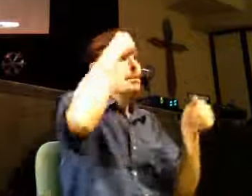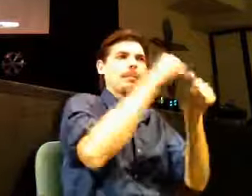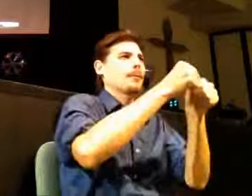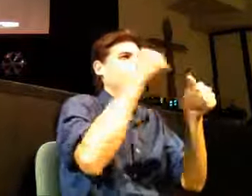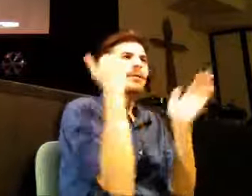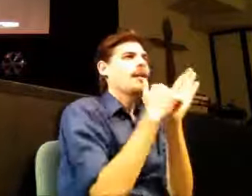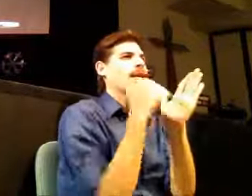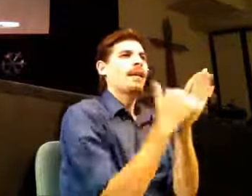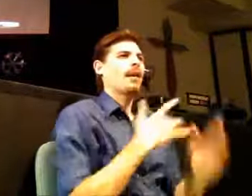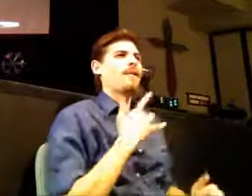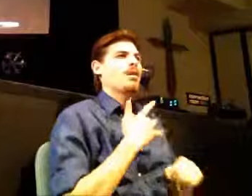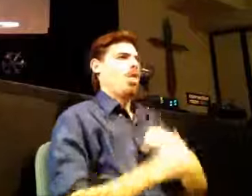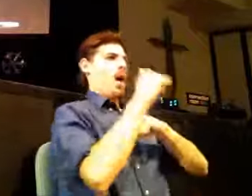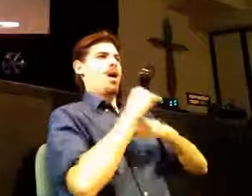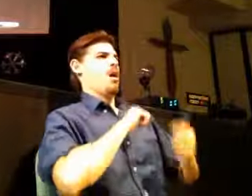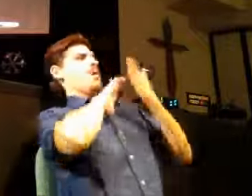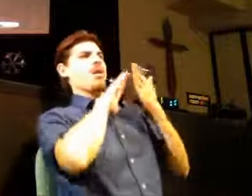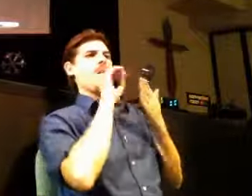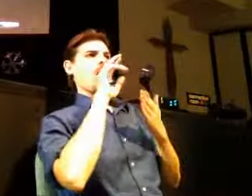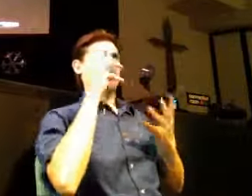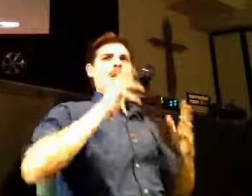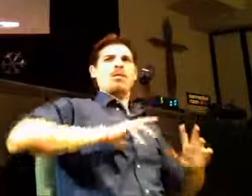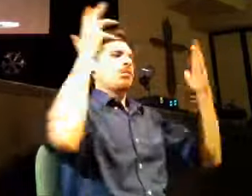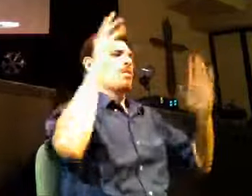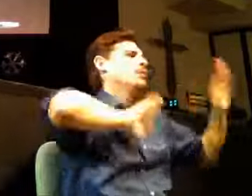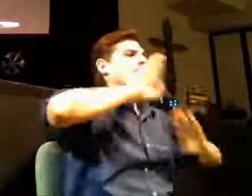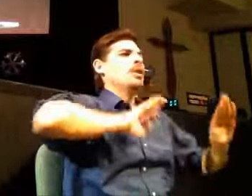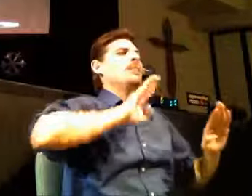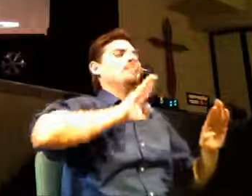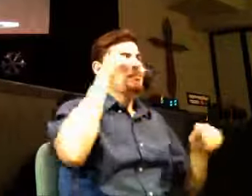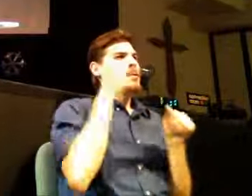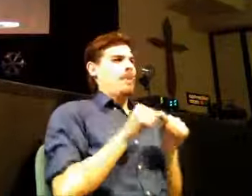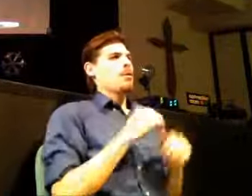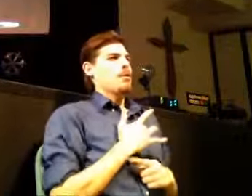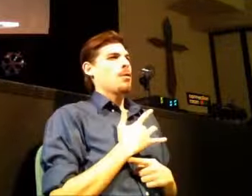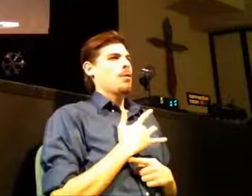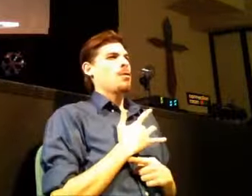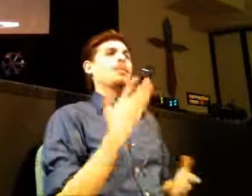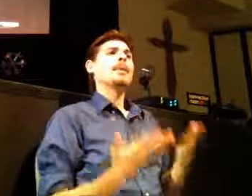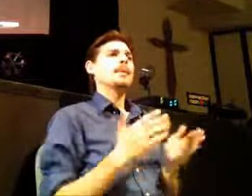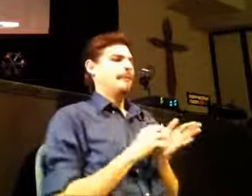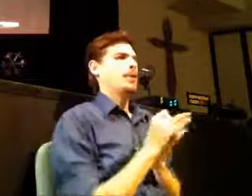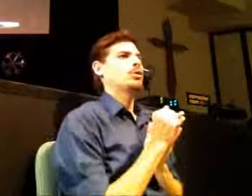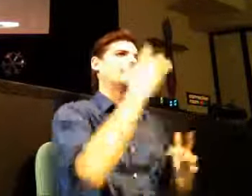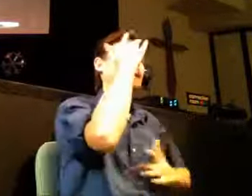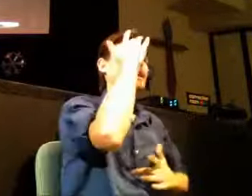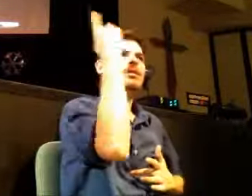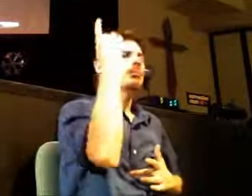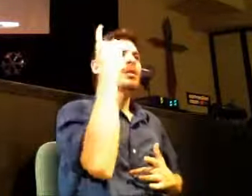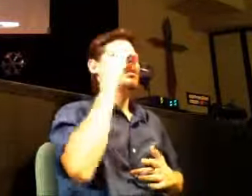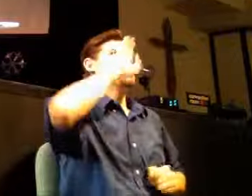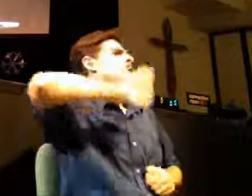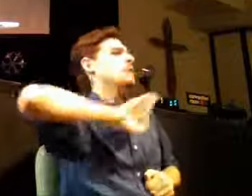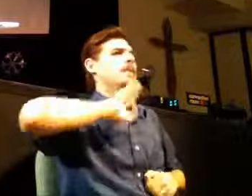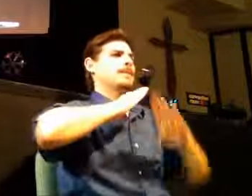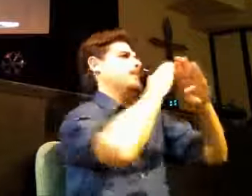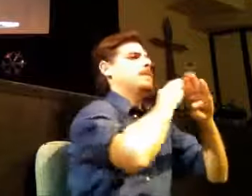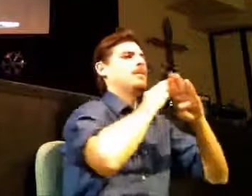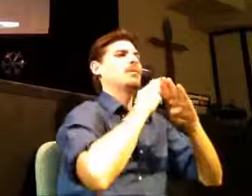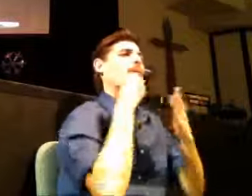that I feel threatens me or threatens someone around me. And maybe what threats you is something with an illness or your body or cancer. Or maybe it's something that threatens you financially or something. You know, and we all have those things. And it was the same where